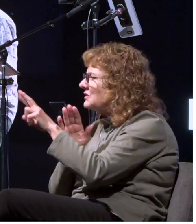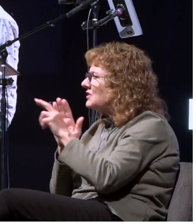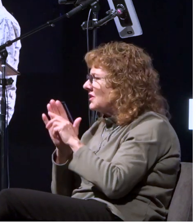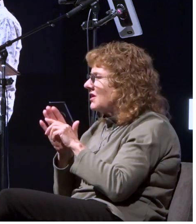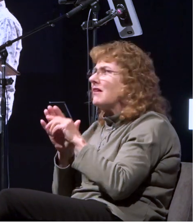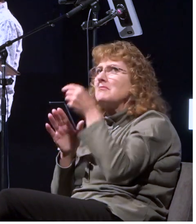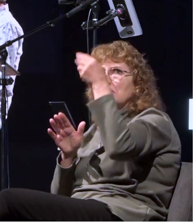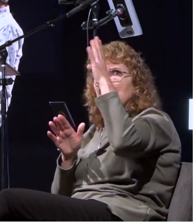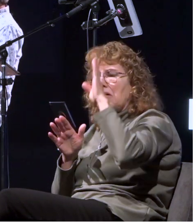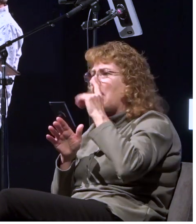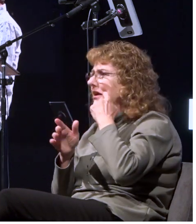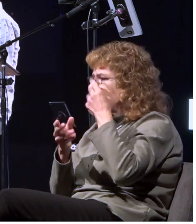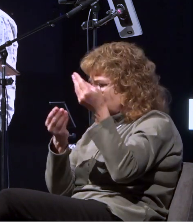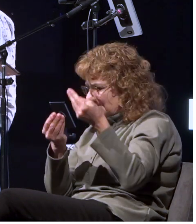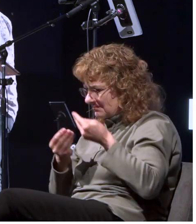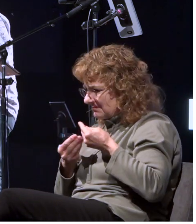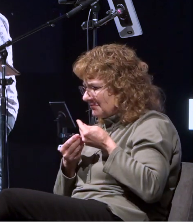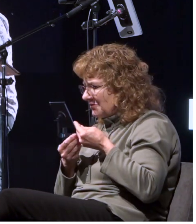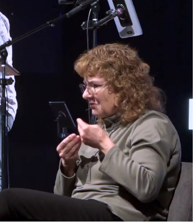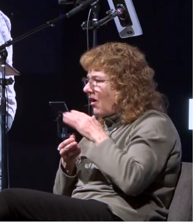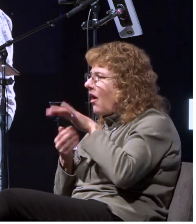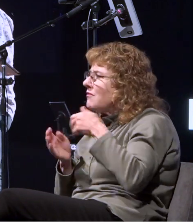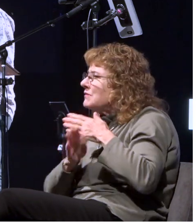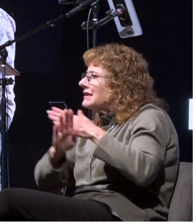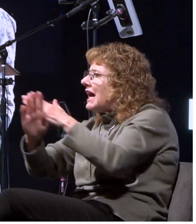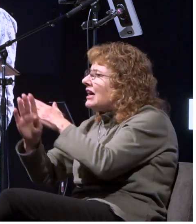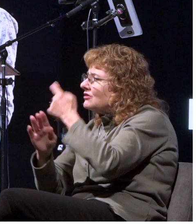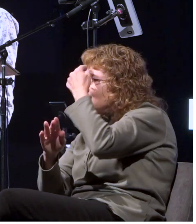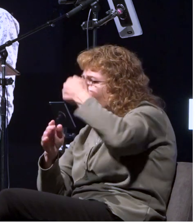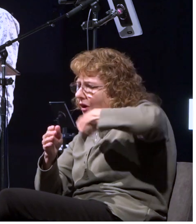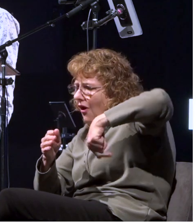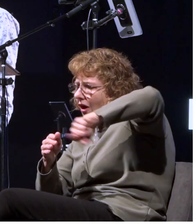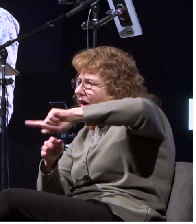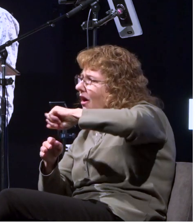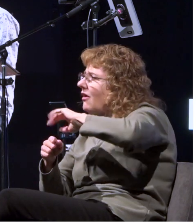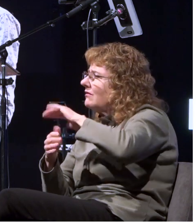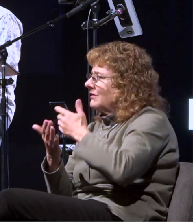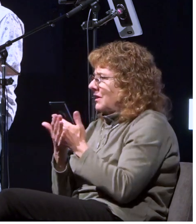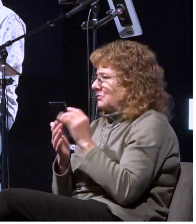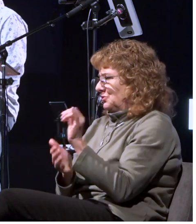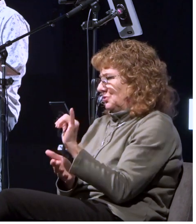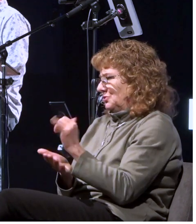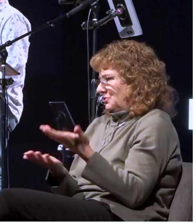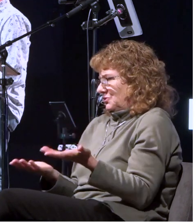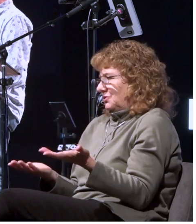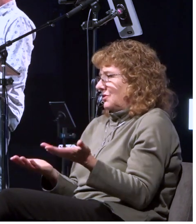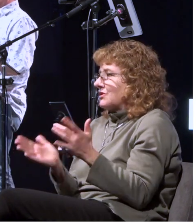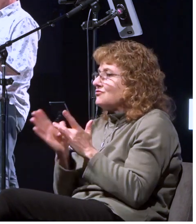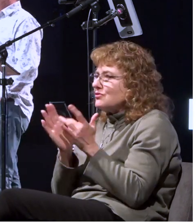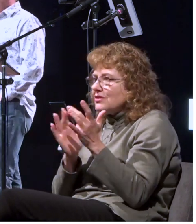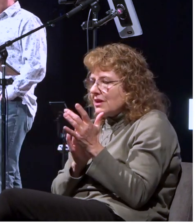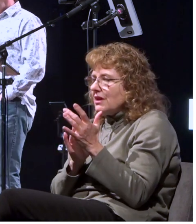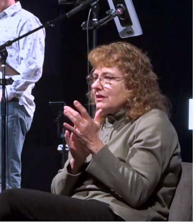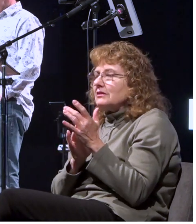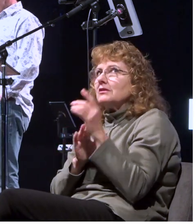those who sail with you and and remember jesus had appeared to paul